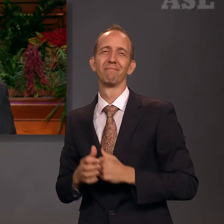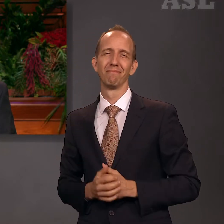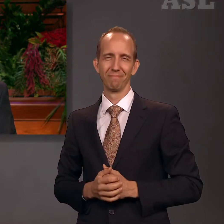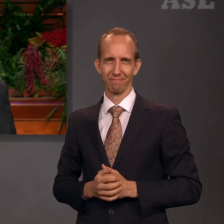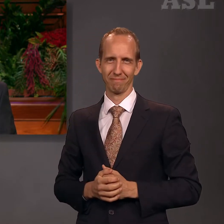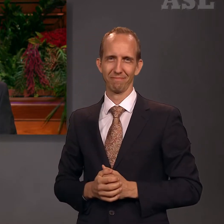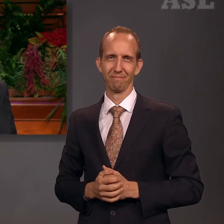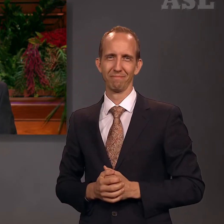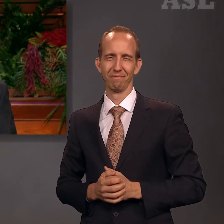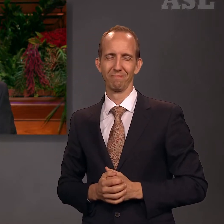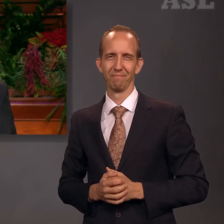of the gospel?